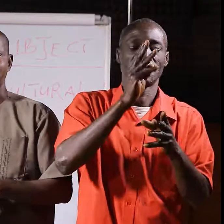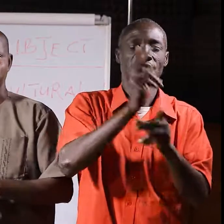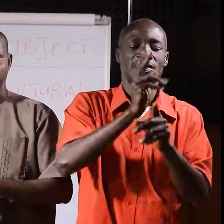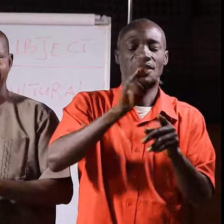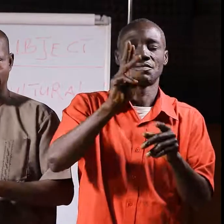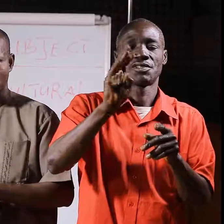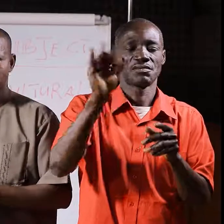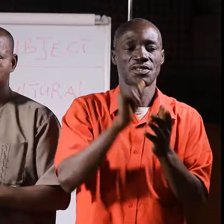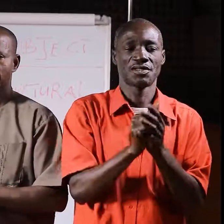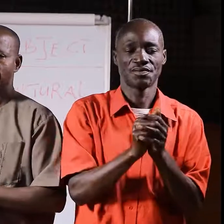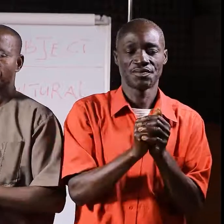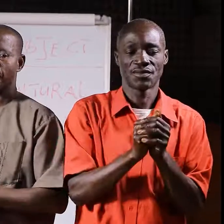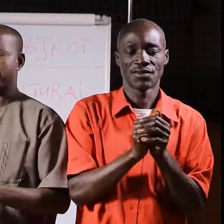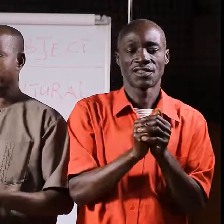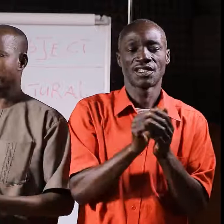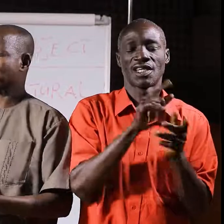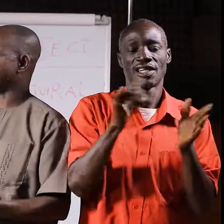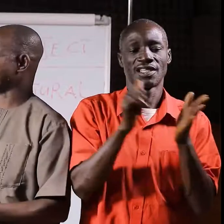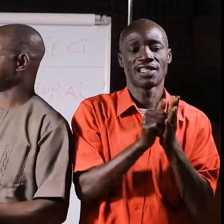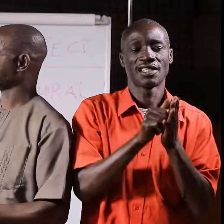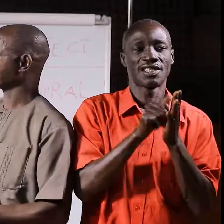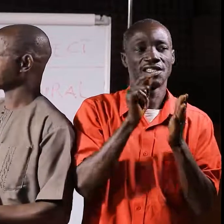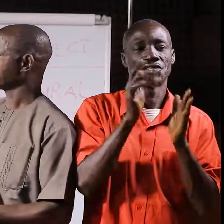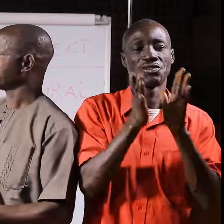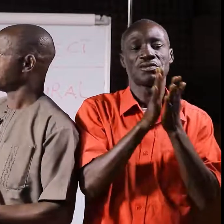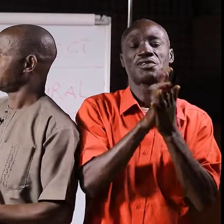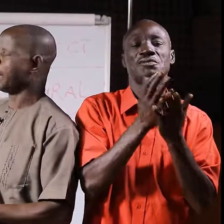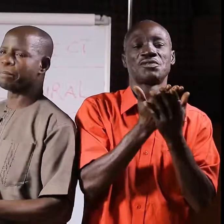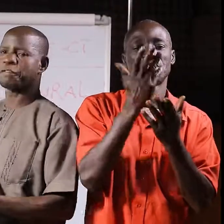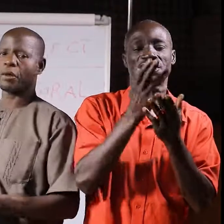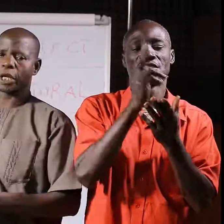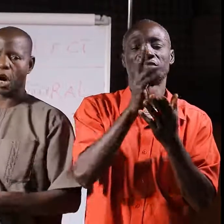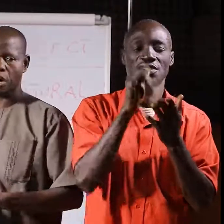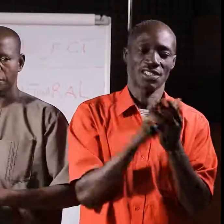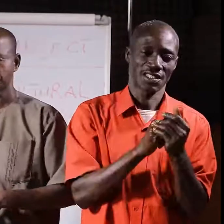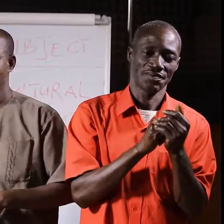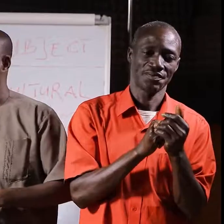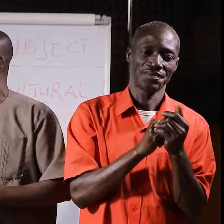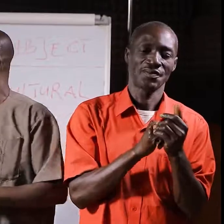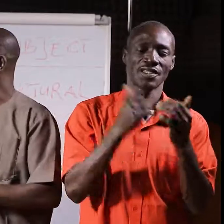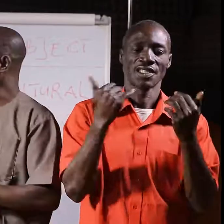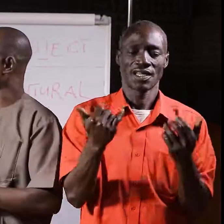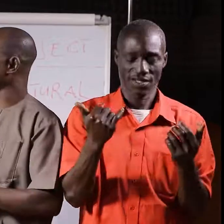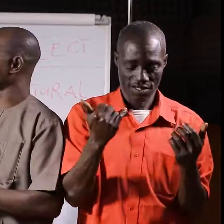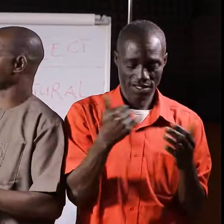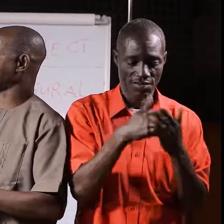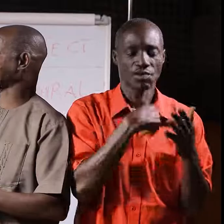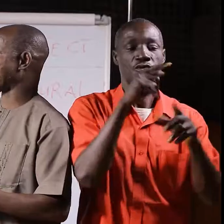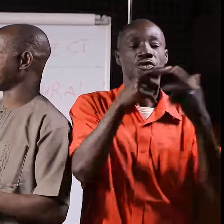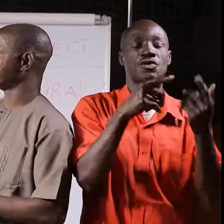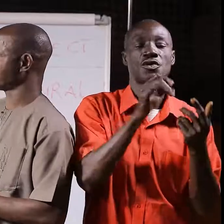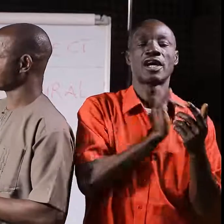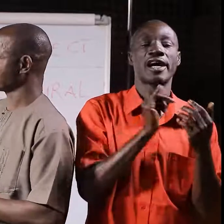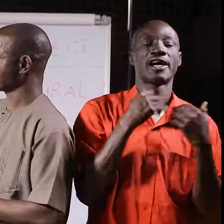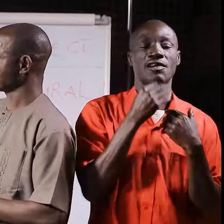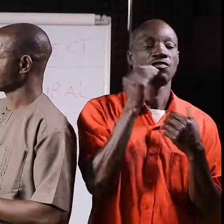listeners and students at home, for your patience to listen. But before we go, I want to leave you with an